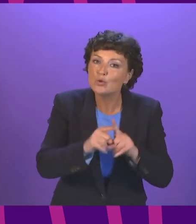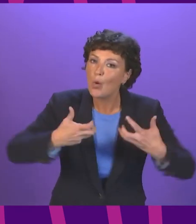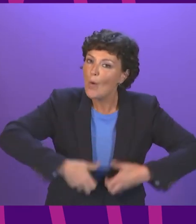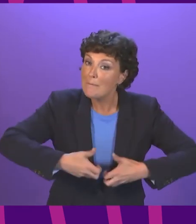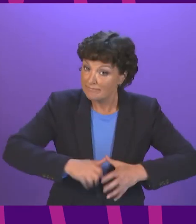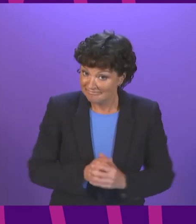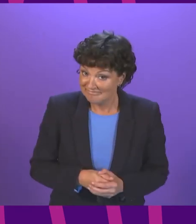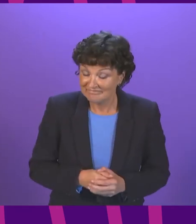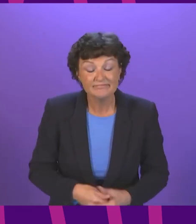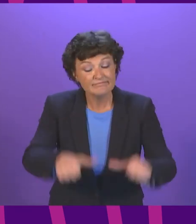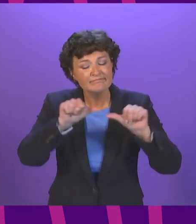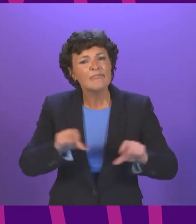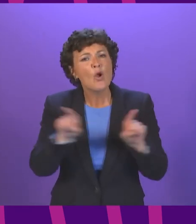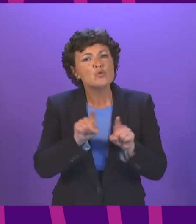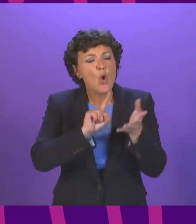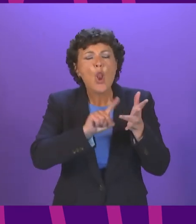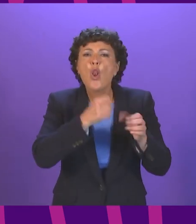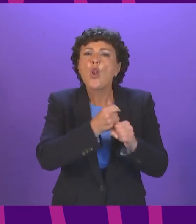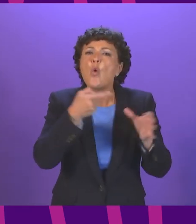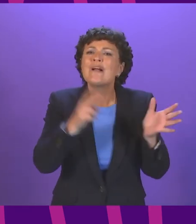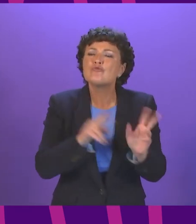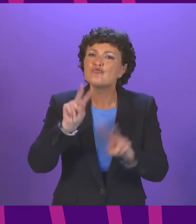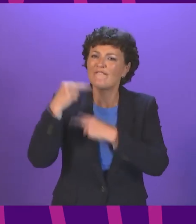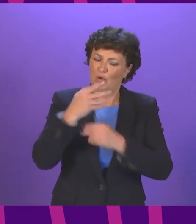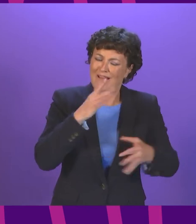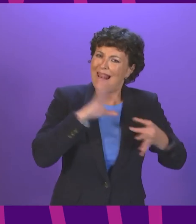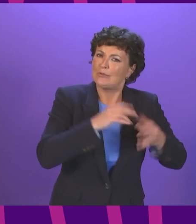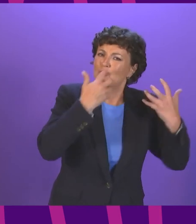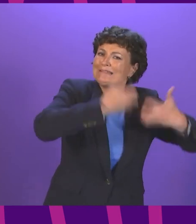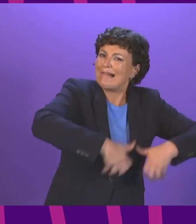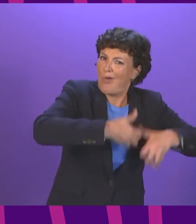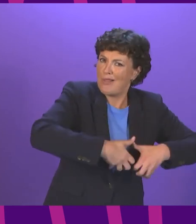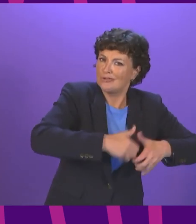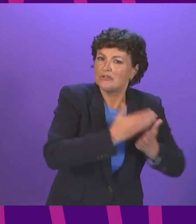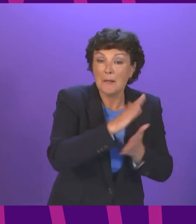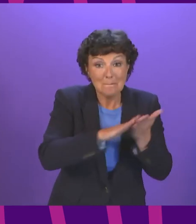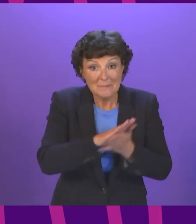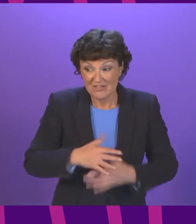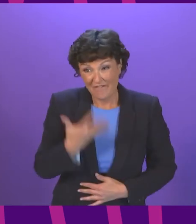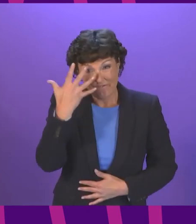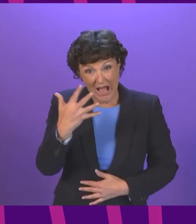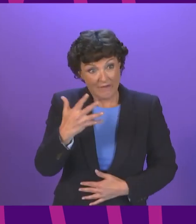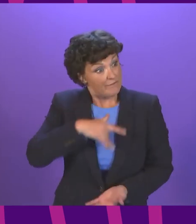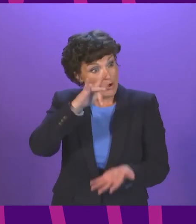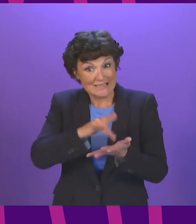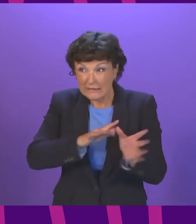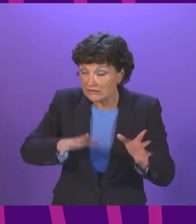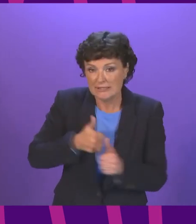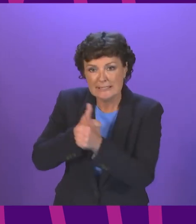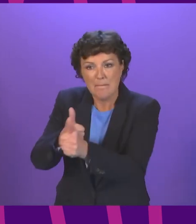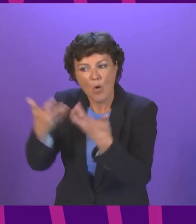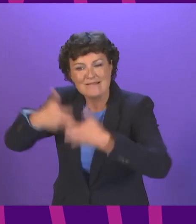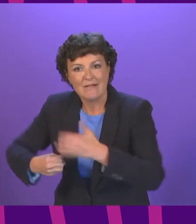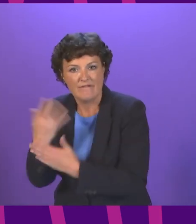the Logan review of the technology sector for example, by supporting tech scalers in five of our cities We will also